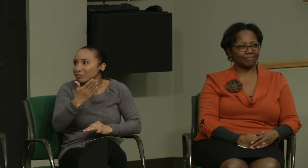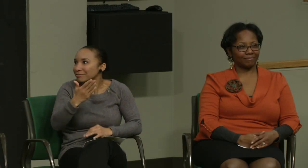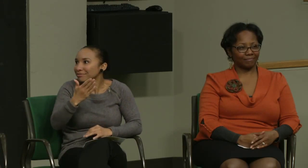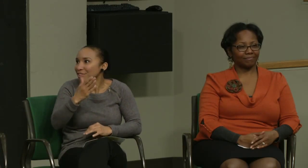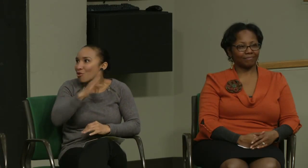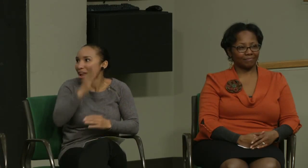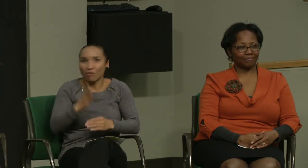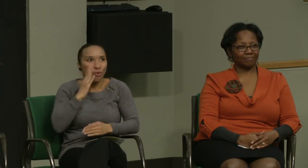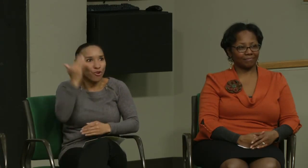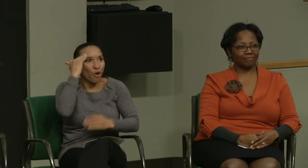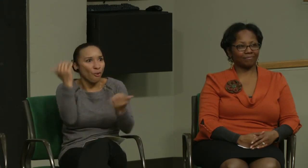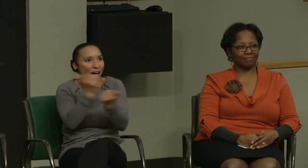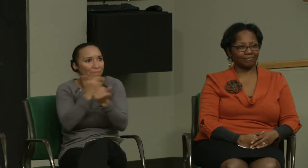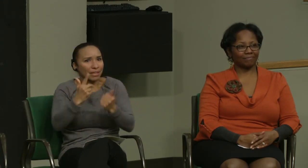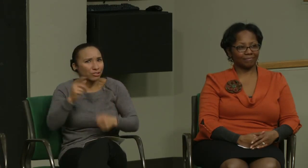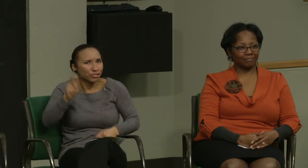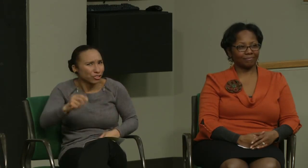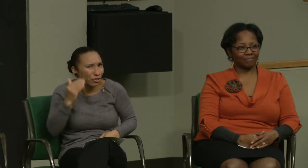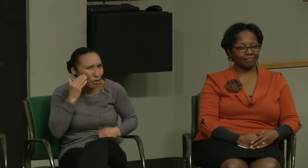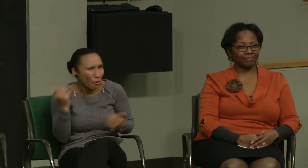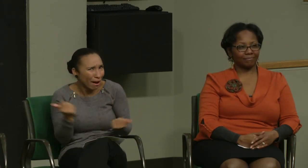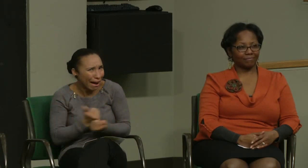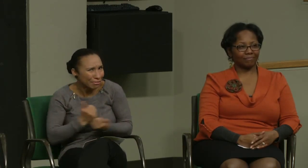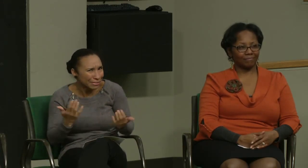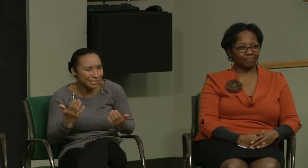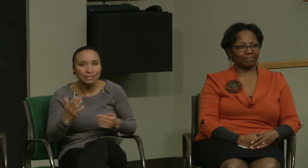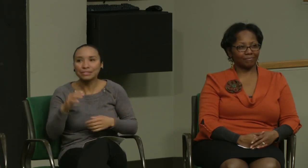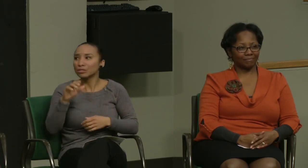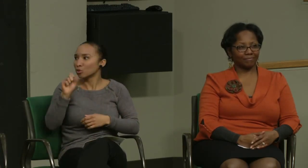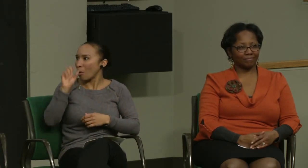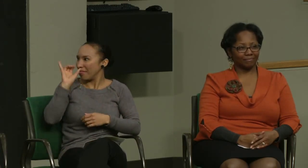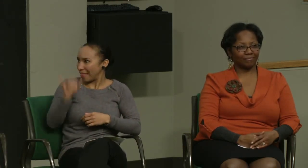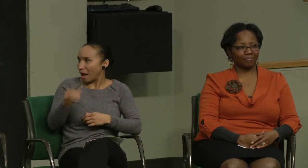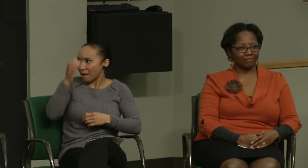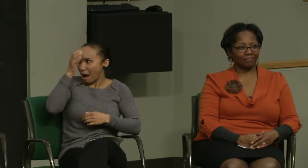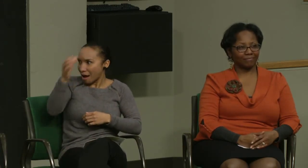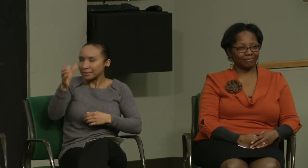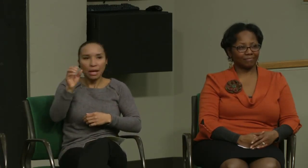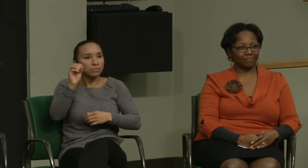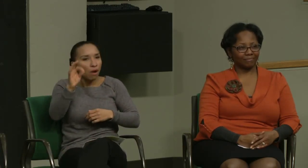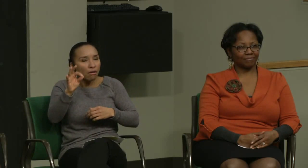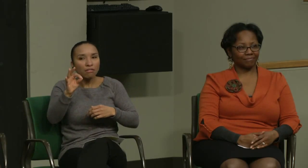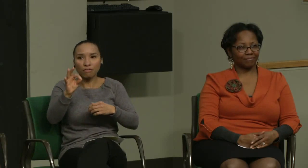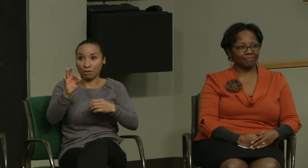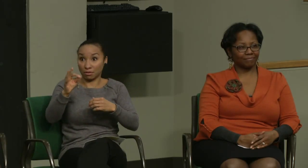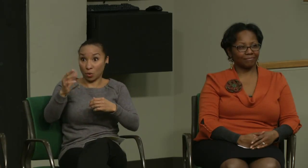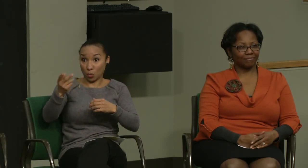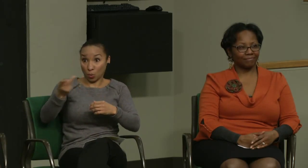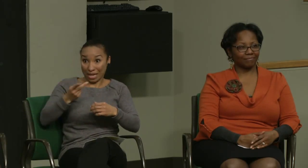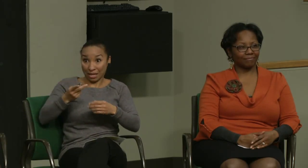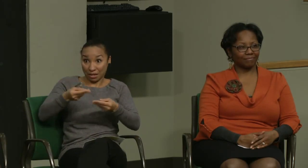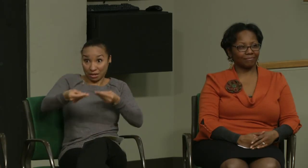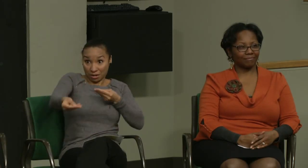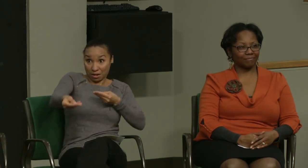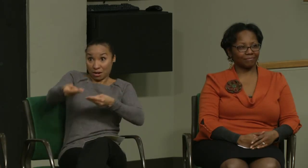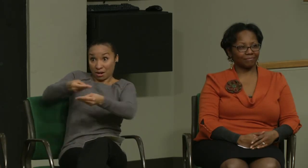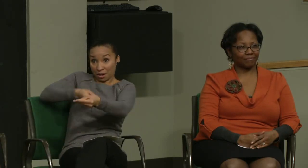learning I'm not ready to do that but that's not true no one ever knows everything so that whole concept of having to know